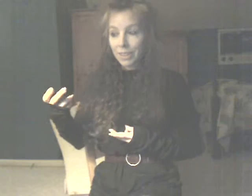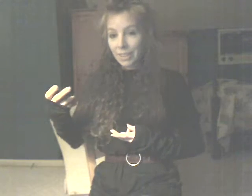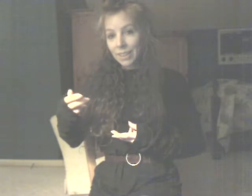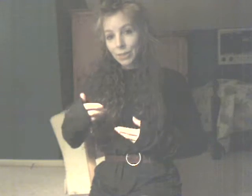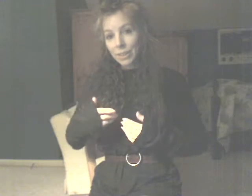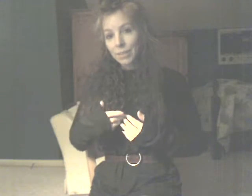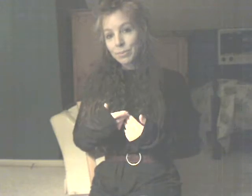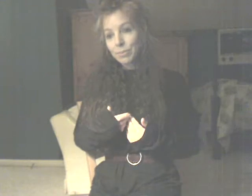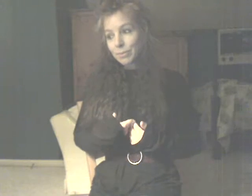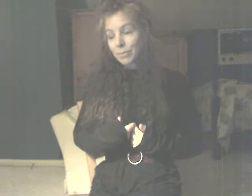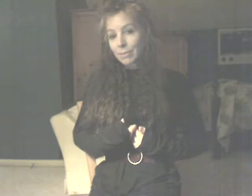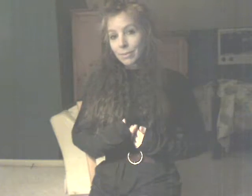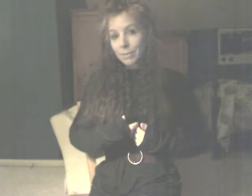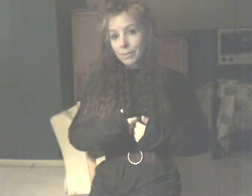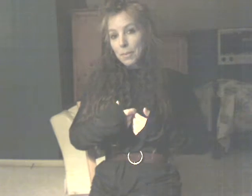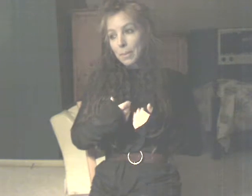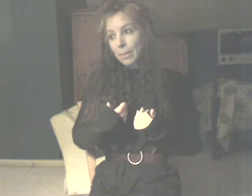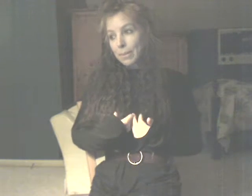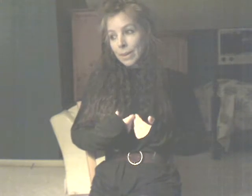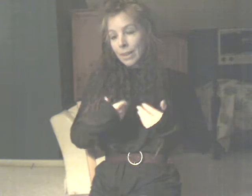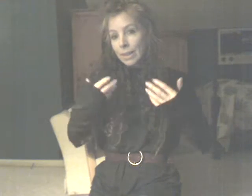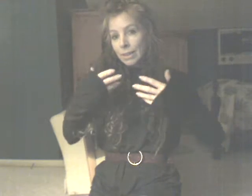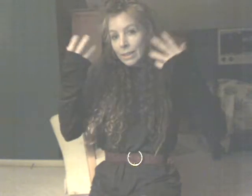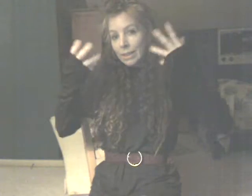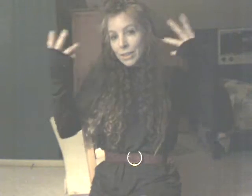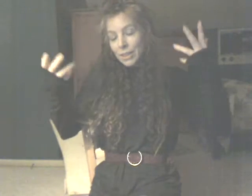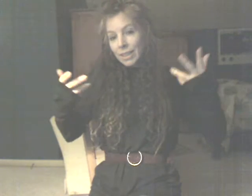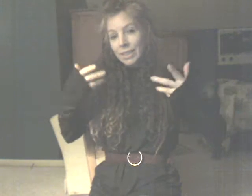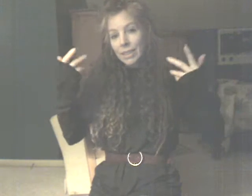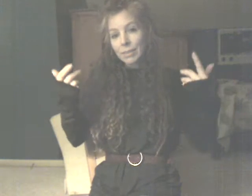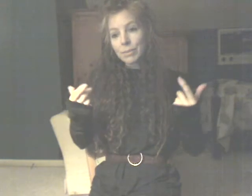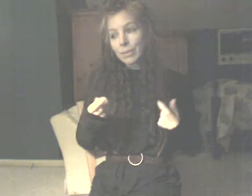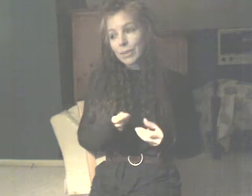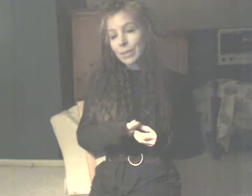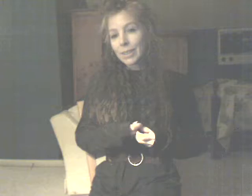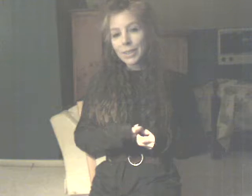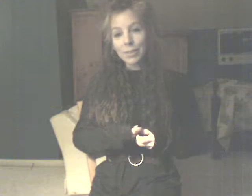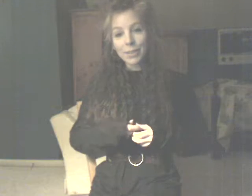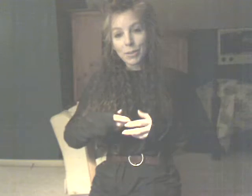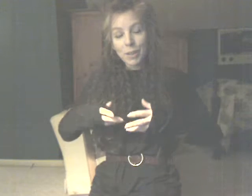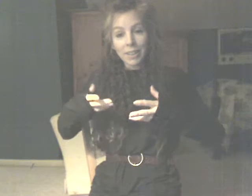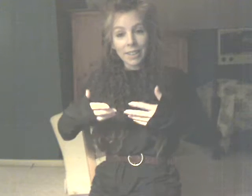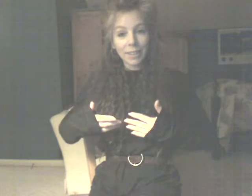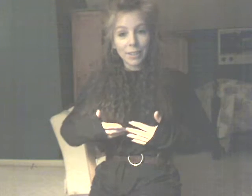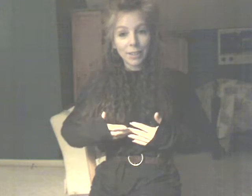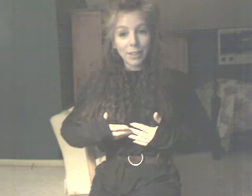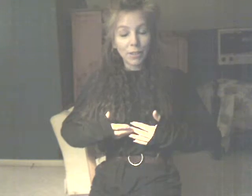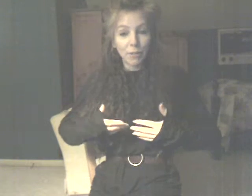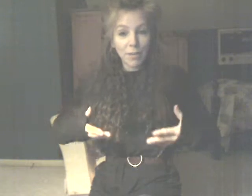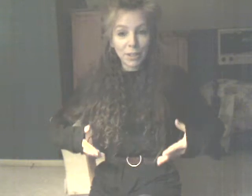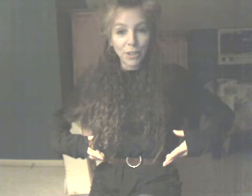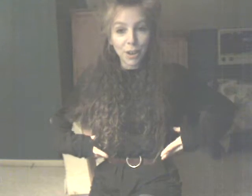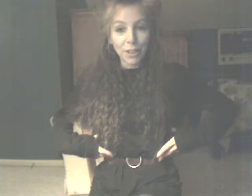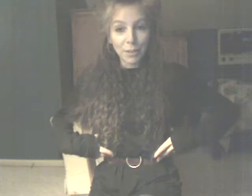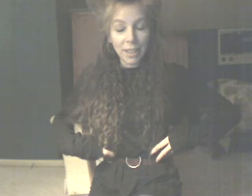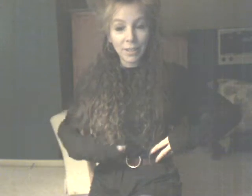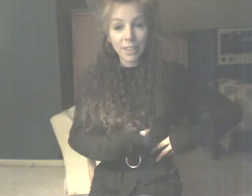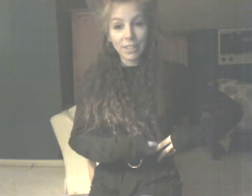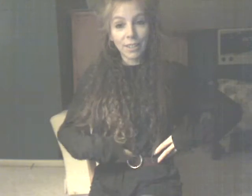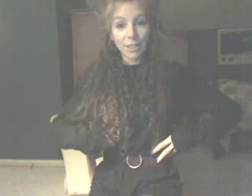like, well, there's that, you know, you wear like your favorite dog or whatever on your, on